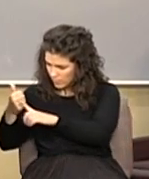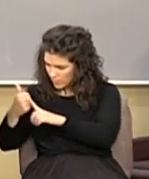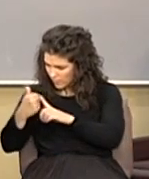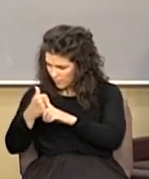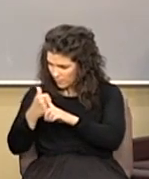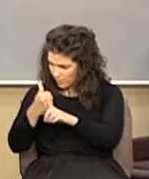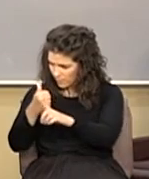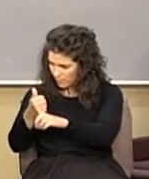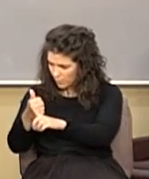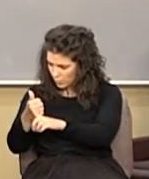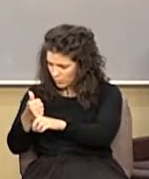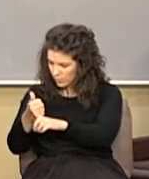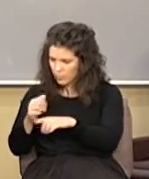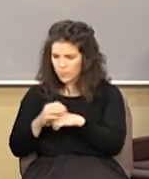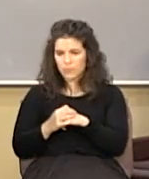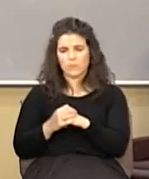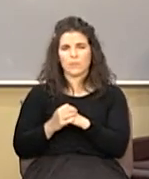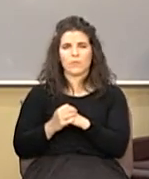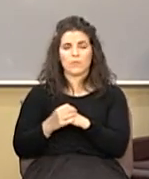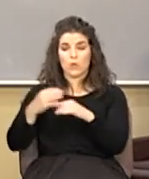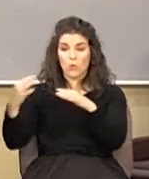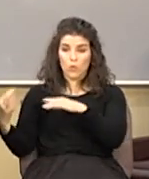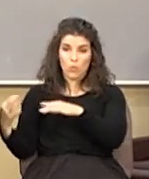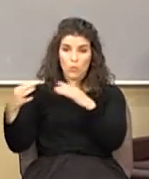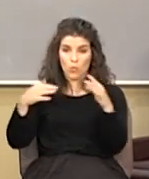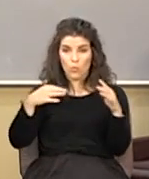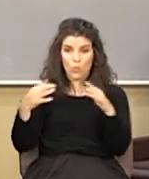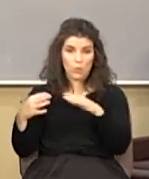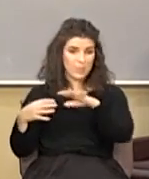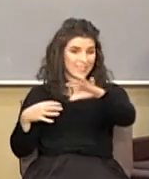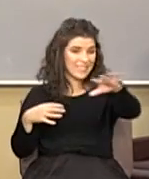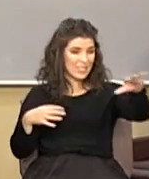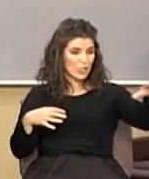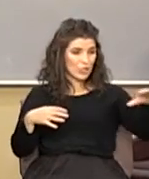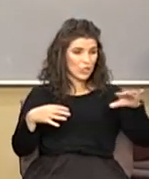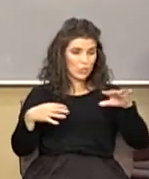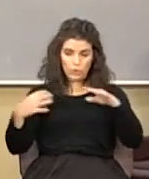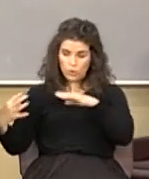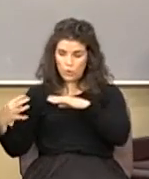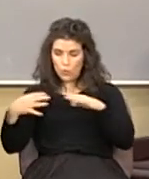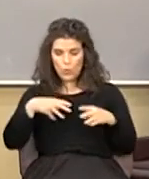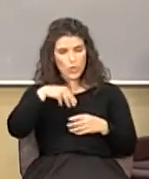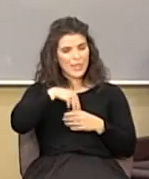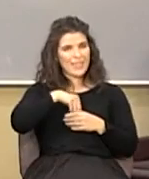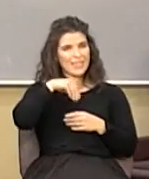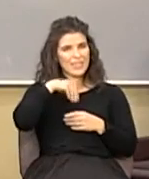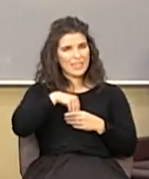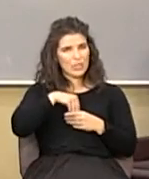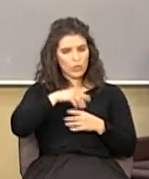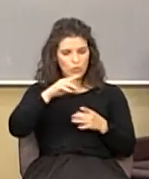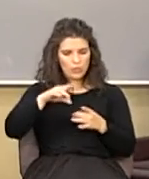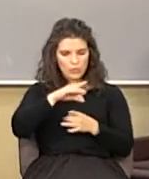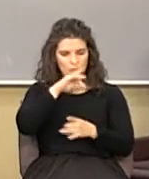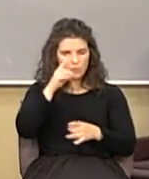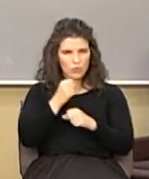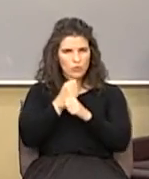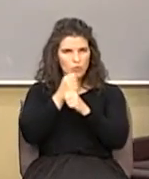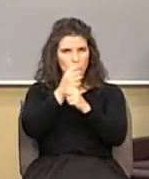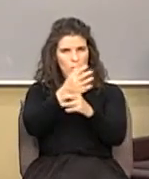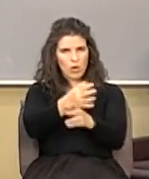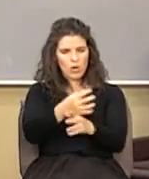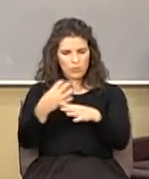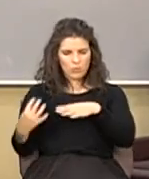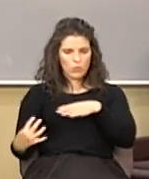you see where the wars out there come from is because there's a war in here there's a spiritual source to the